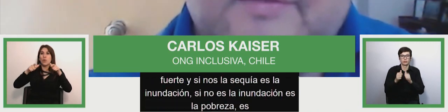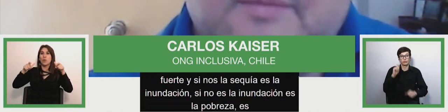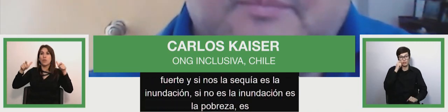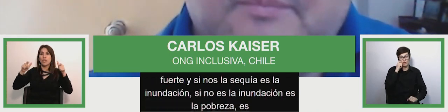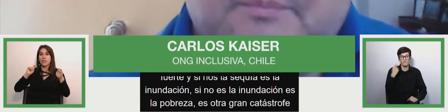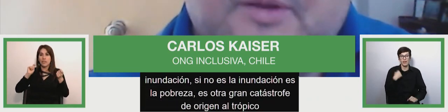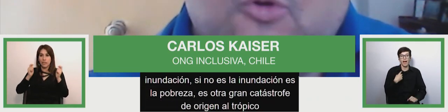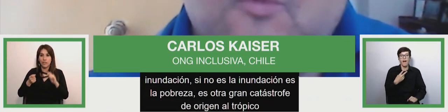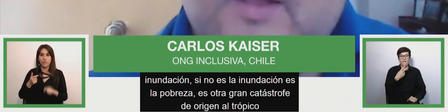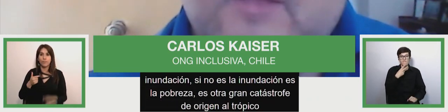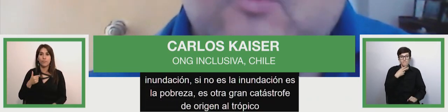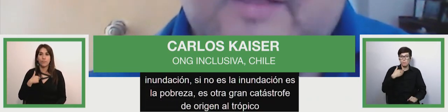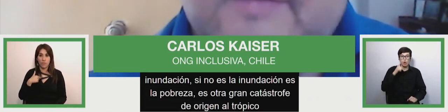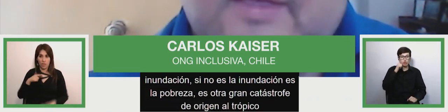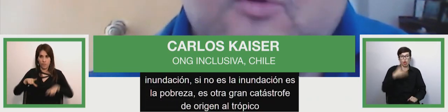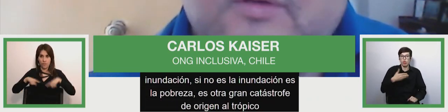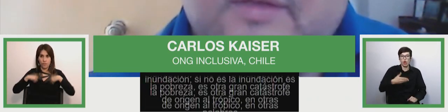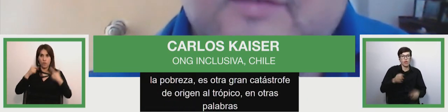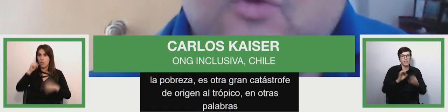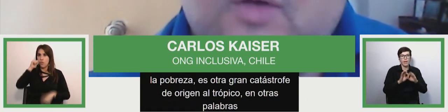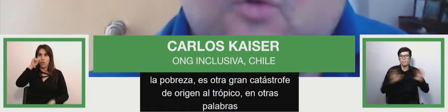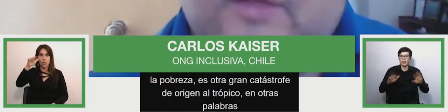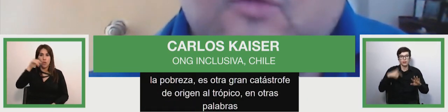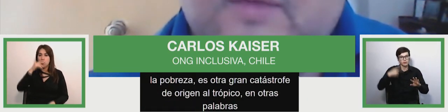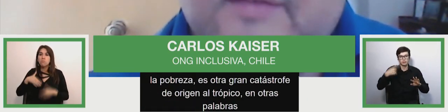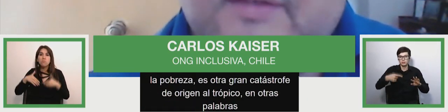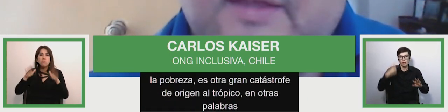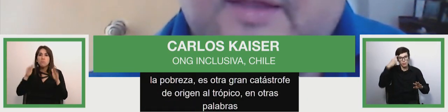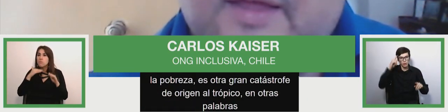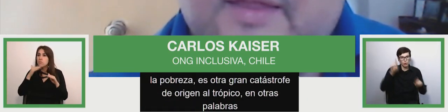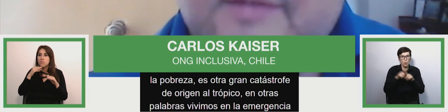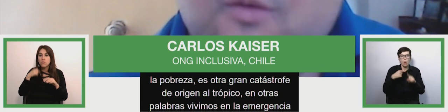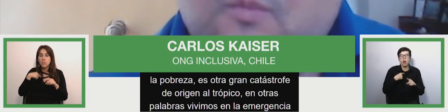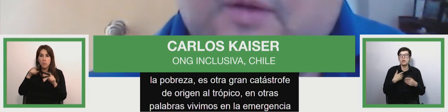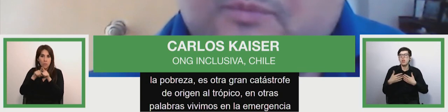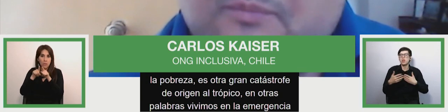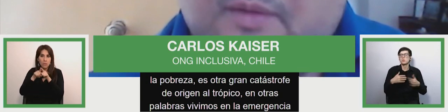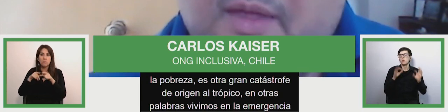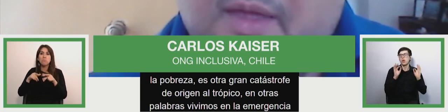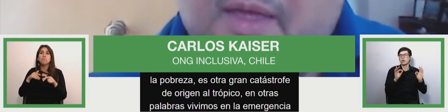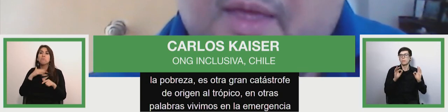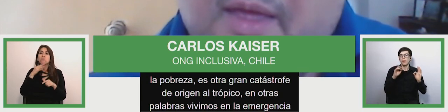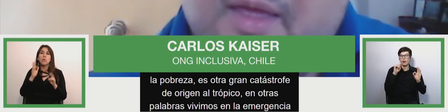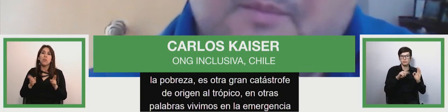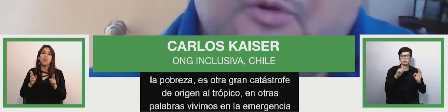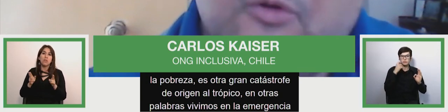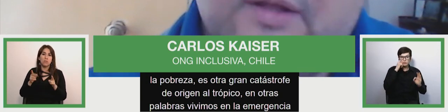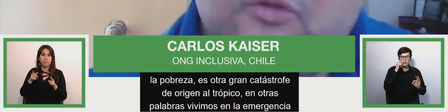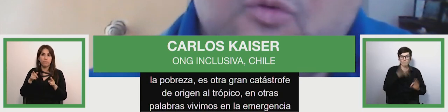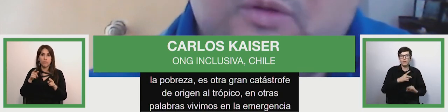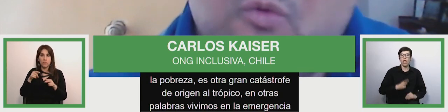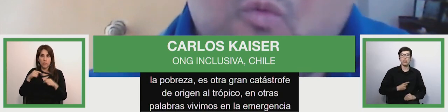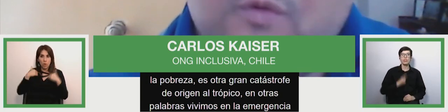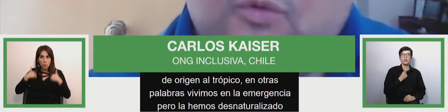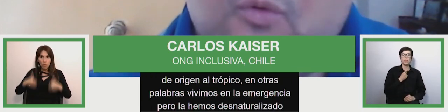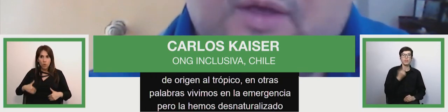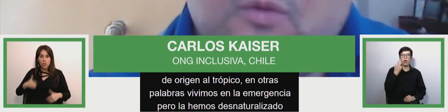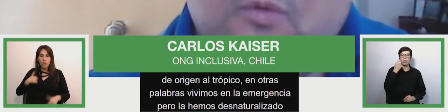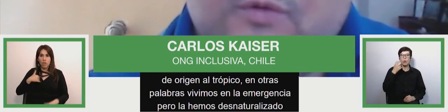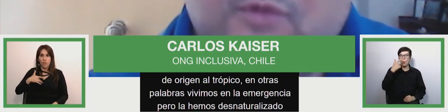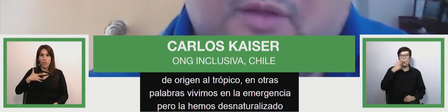a flood we have poverty which is another catastrophe of man-made catastrophe